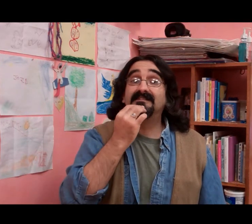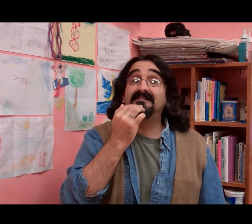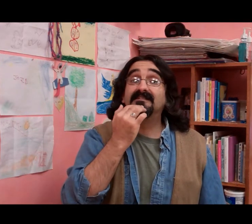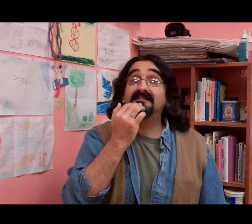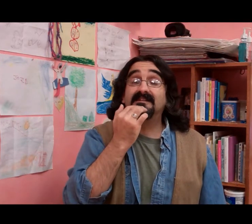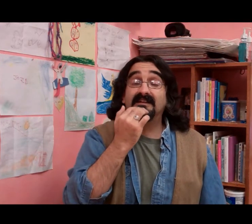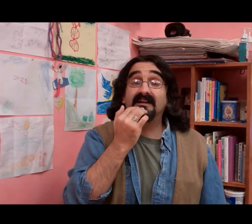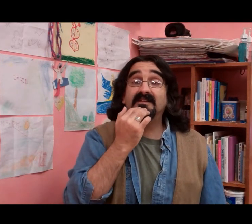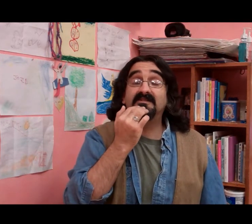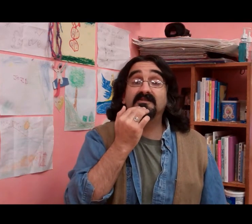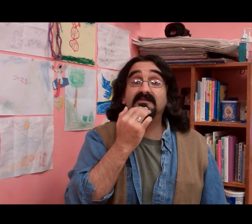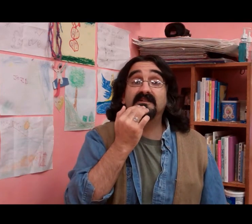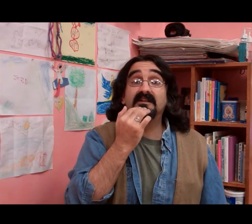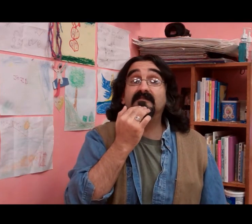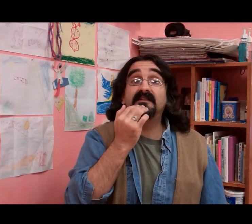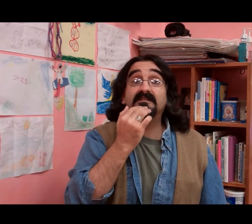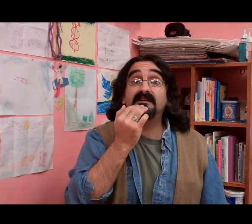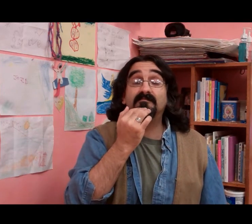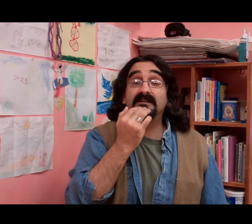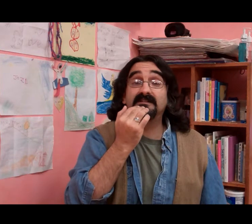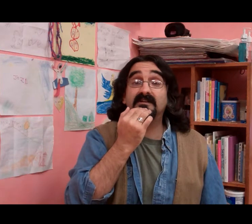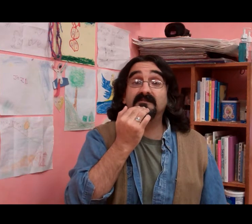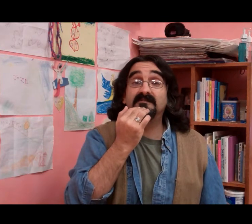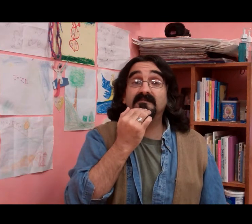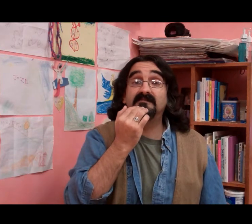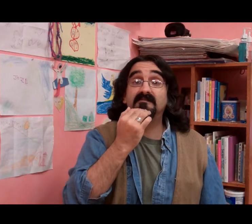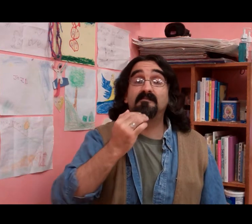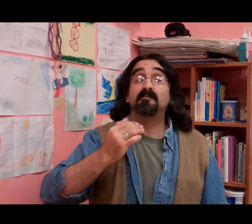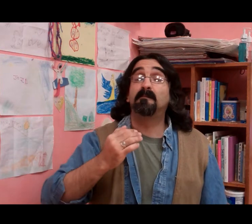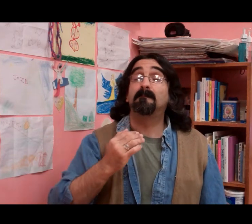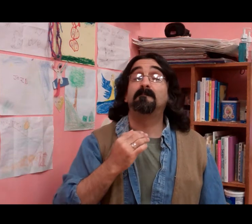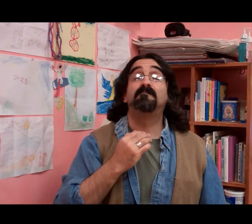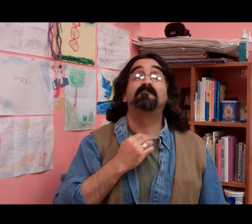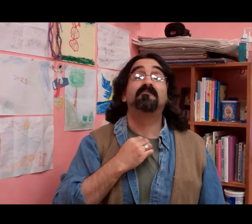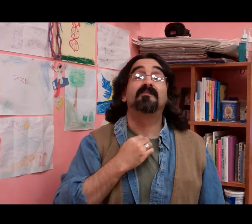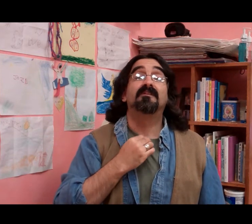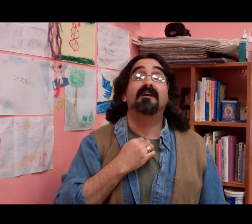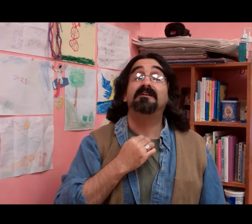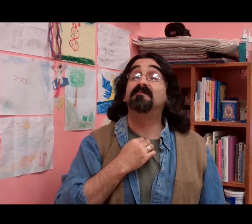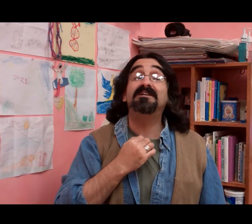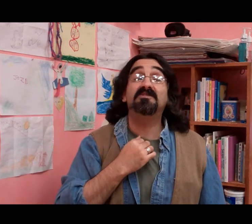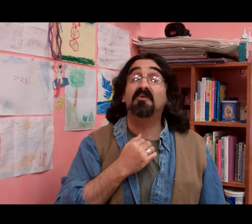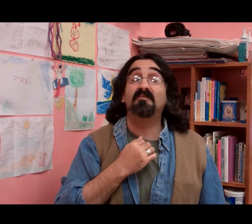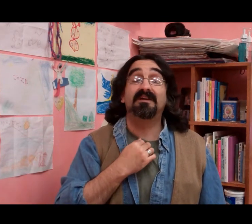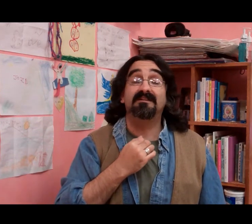Today I choose to love and accept myself as my soulmate,